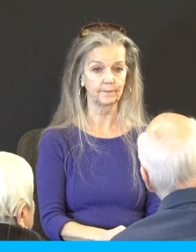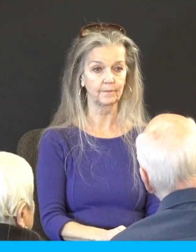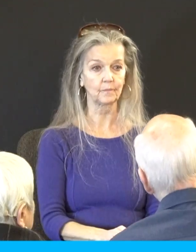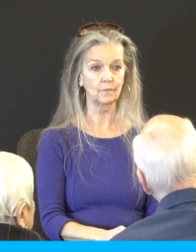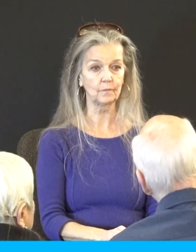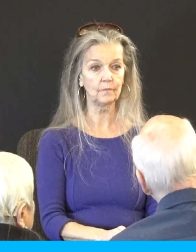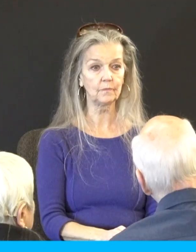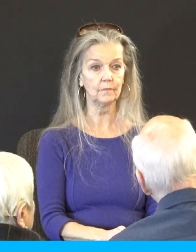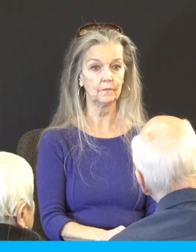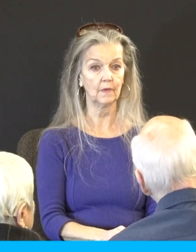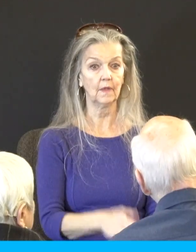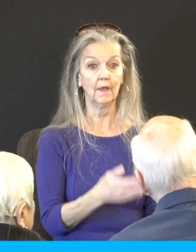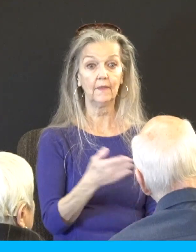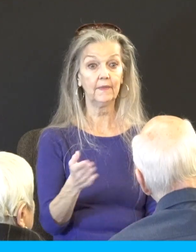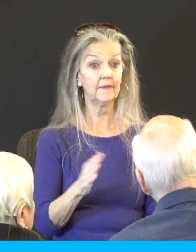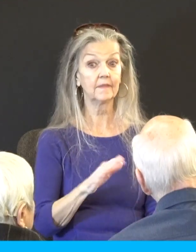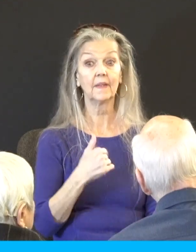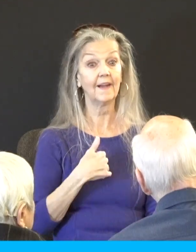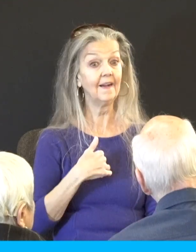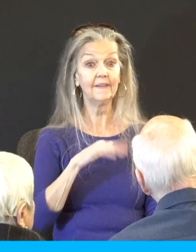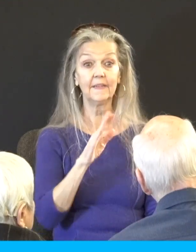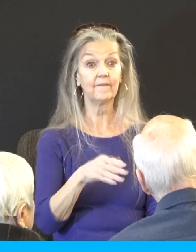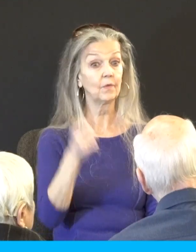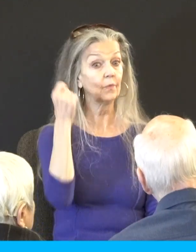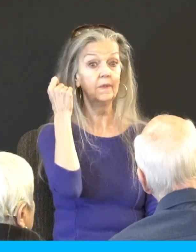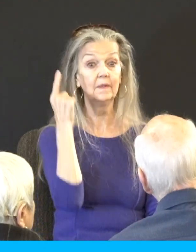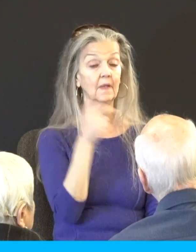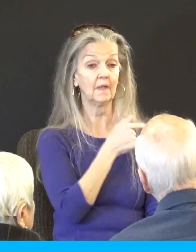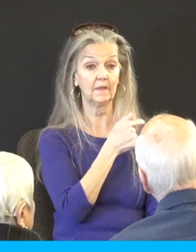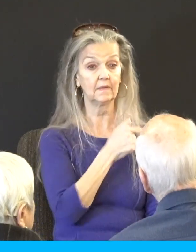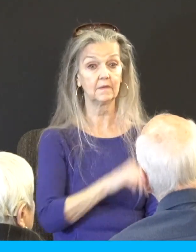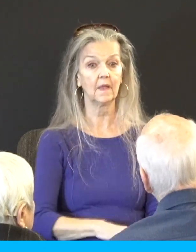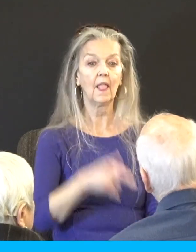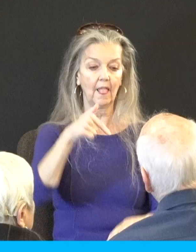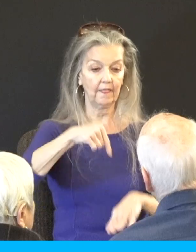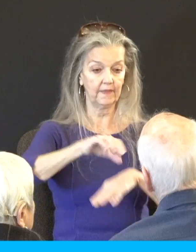Things I never really realized. This church with all these problems.